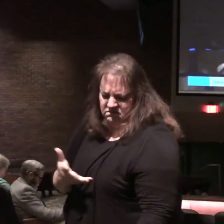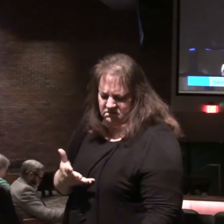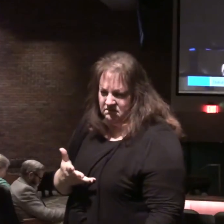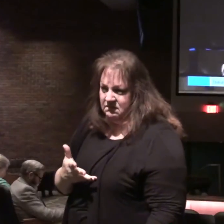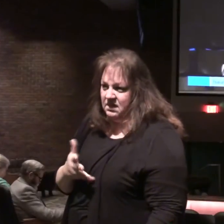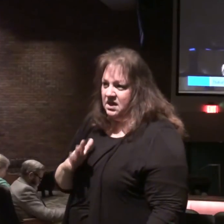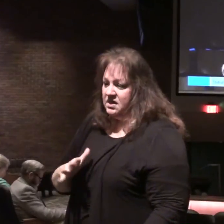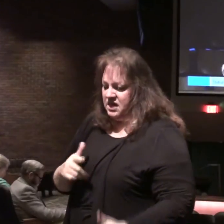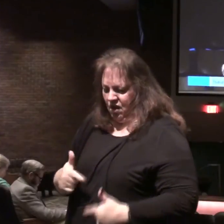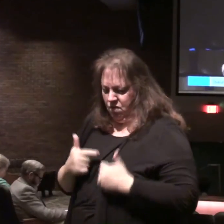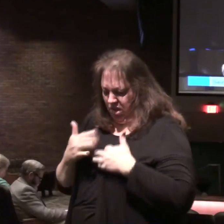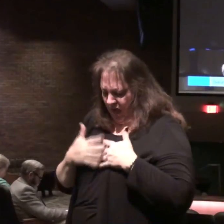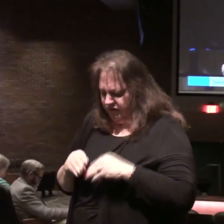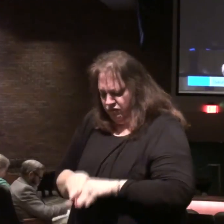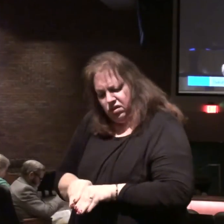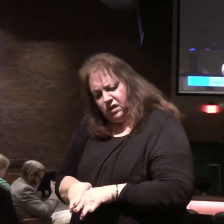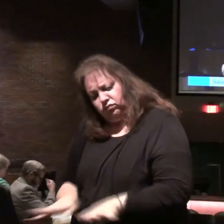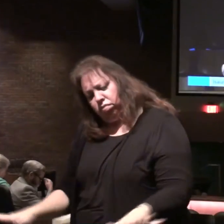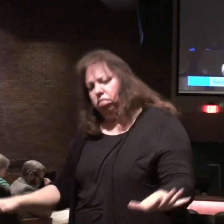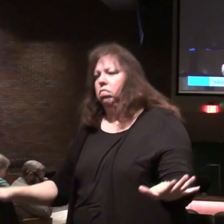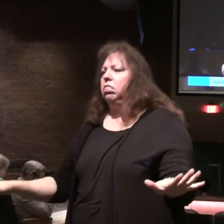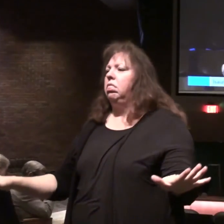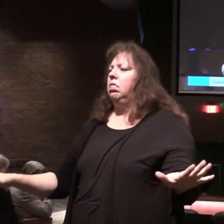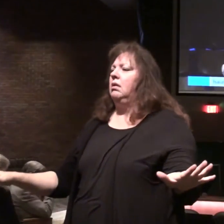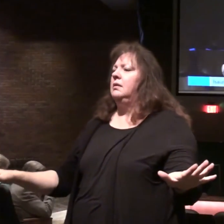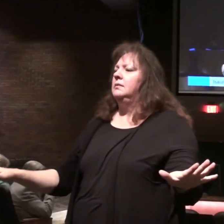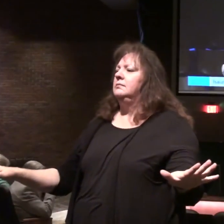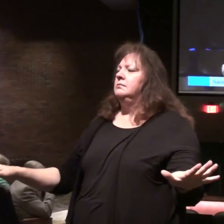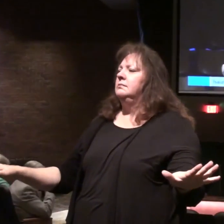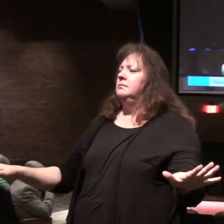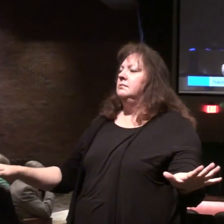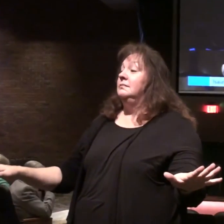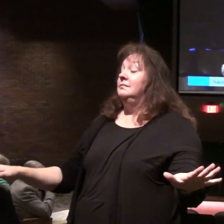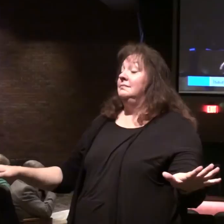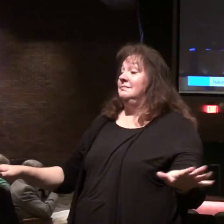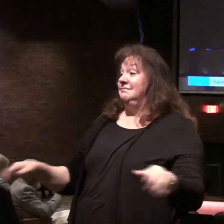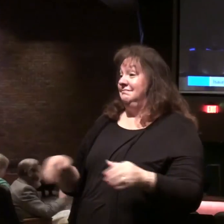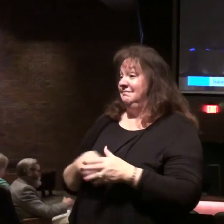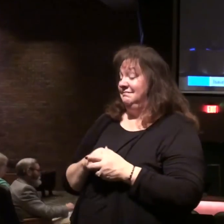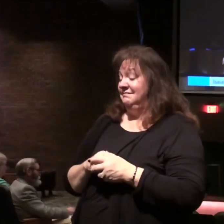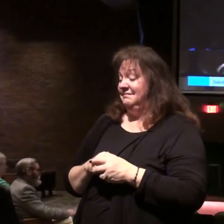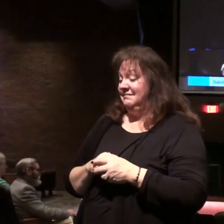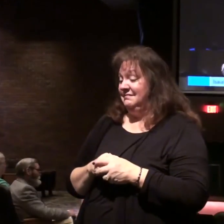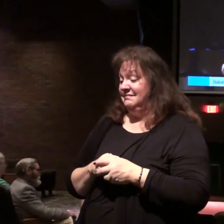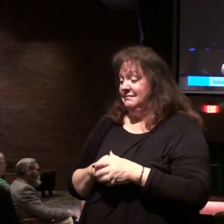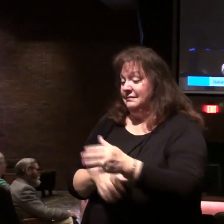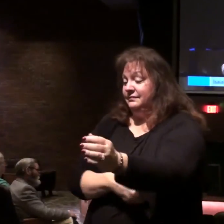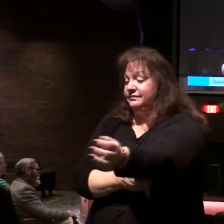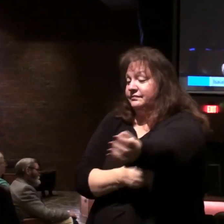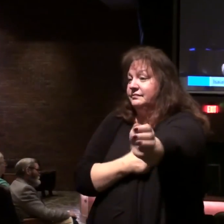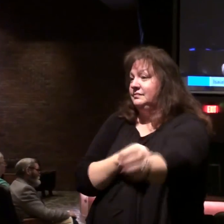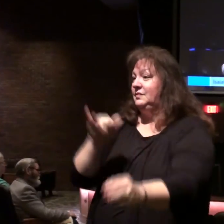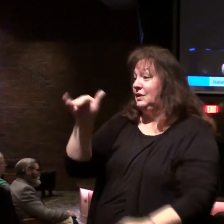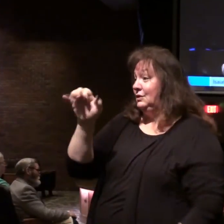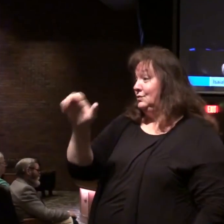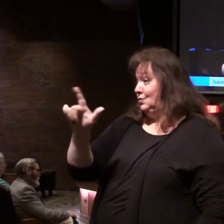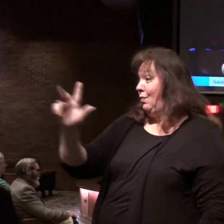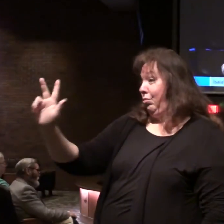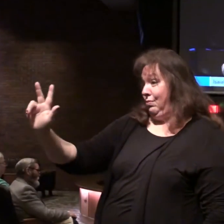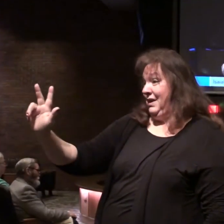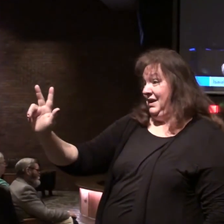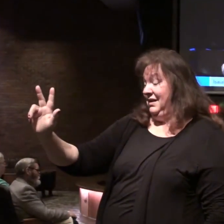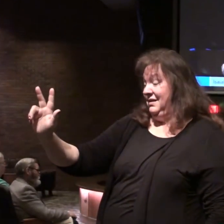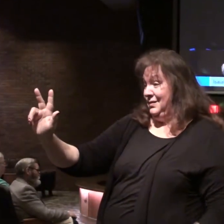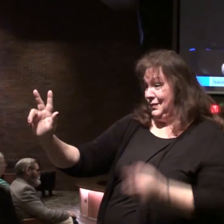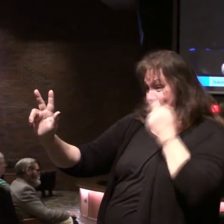life blood on the earth. Now when we get to we saw that in Joel chapter 3 as